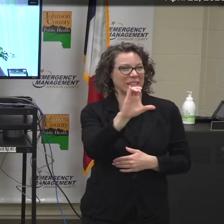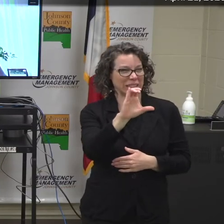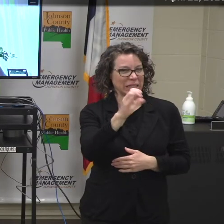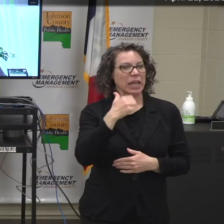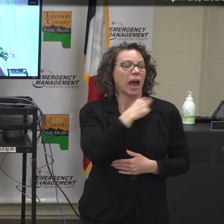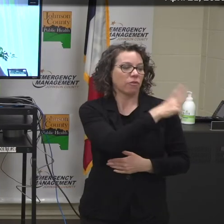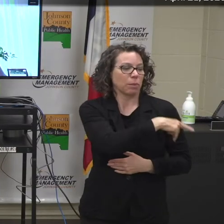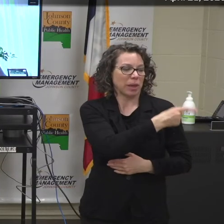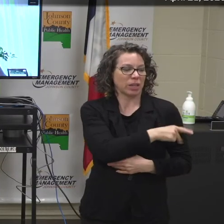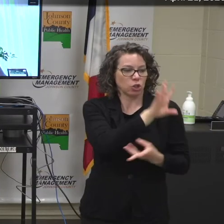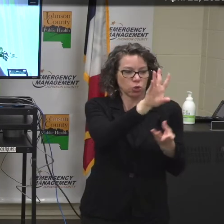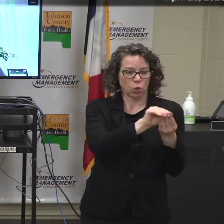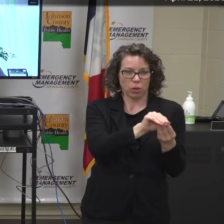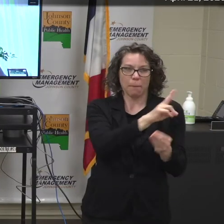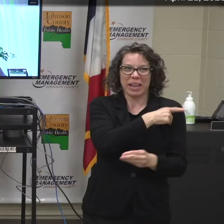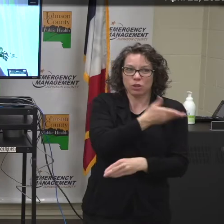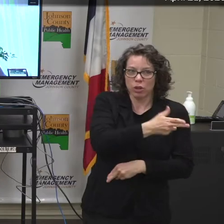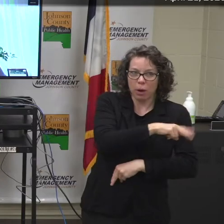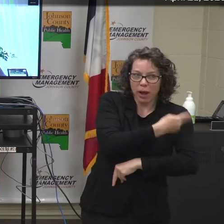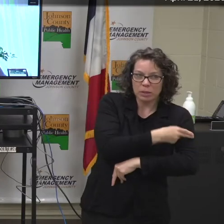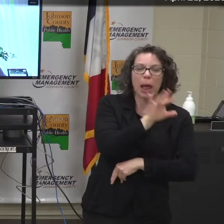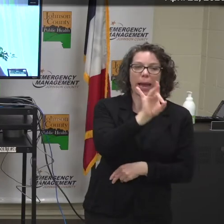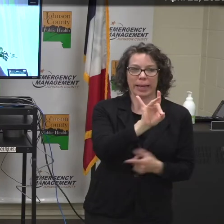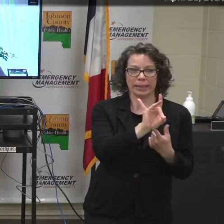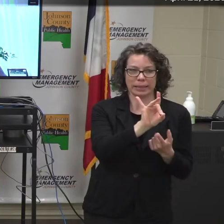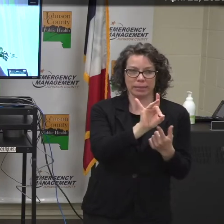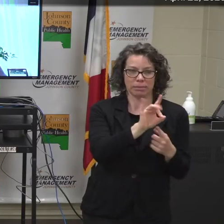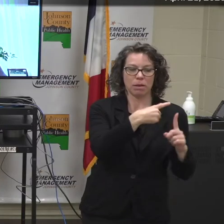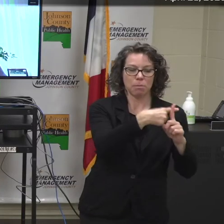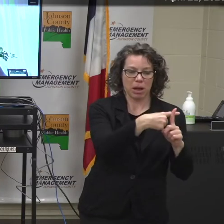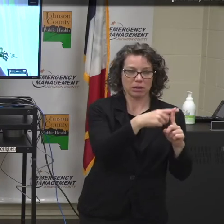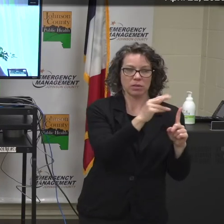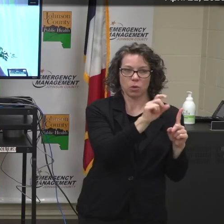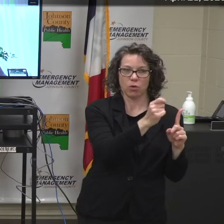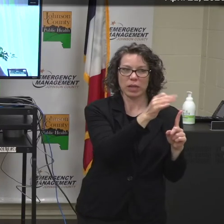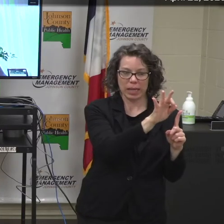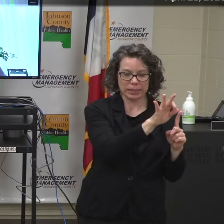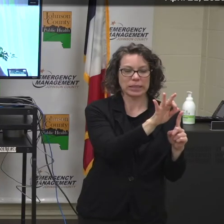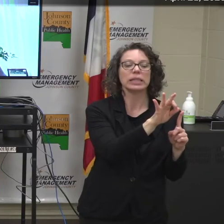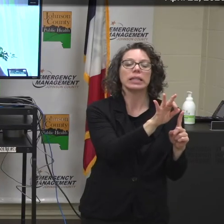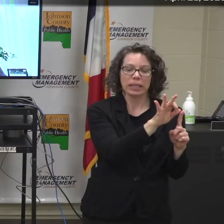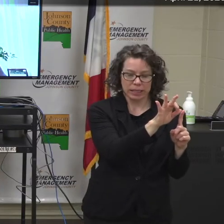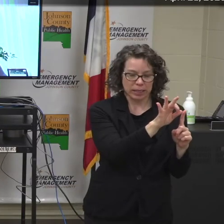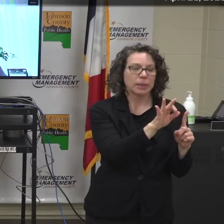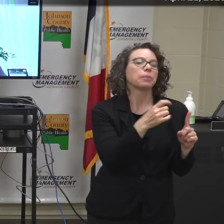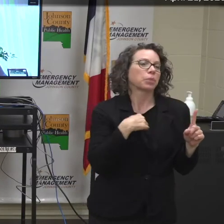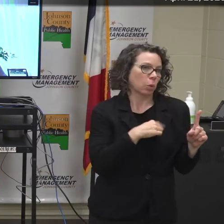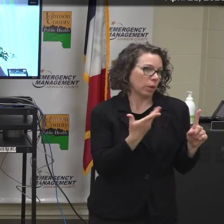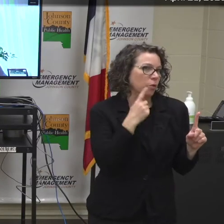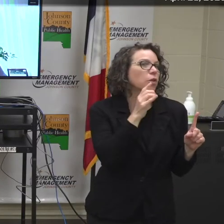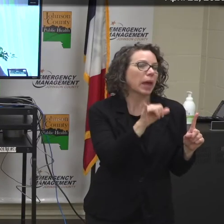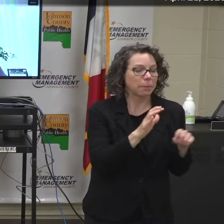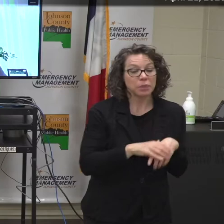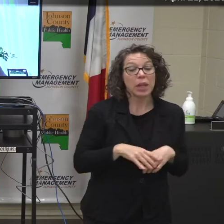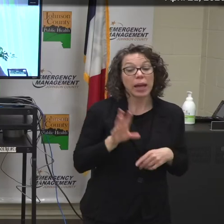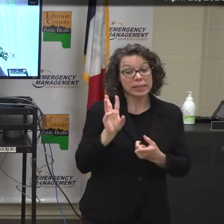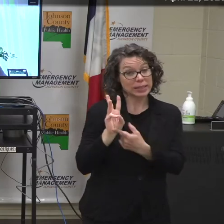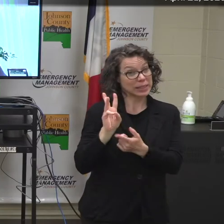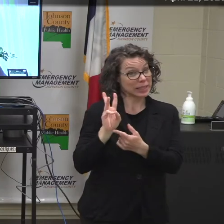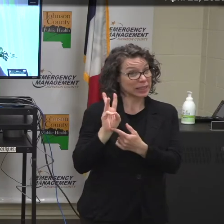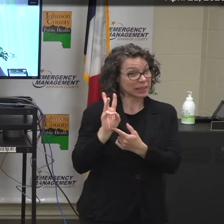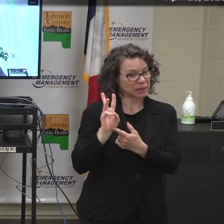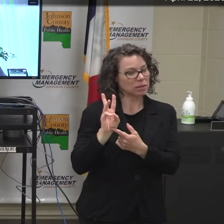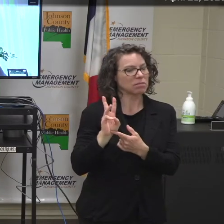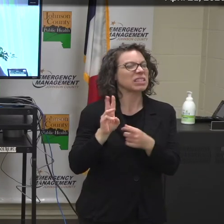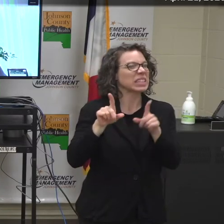inpatients who had tested positive for COVID-19 and were here for that reason, and six who were awaiting